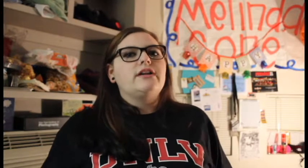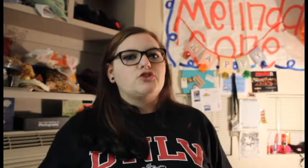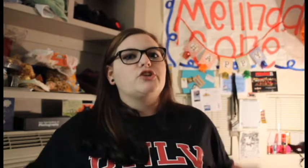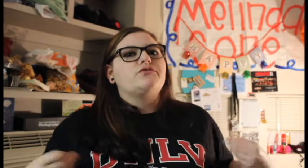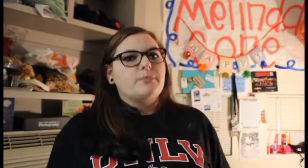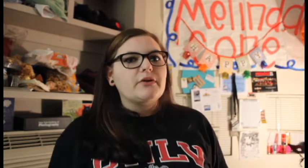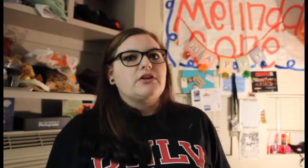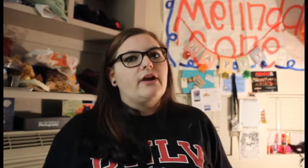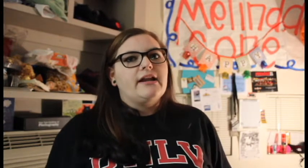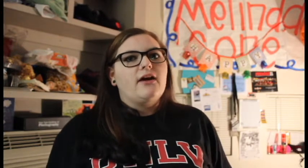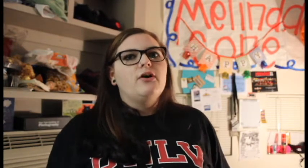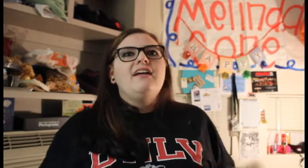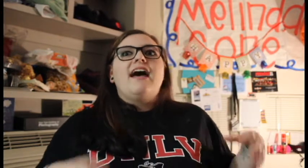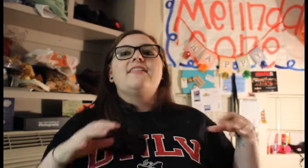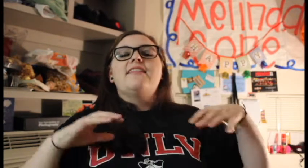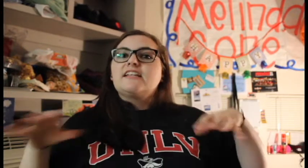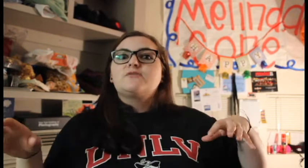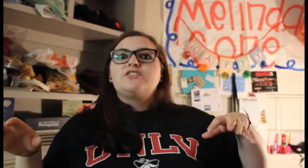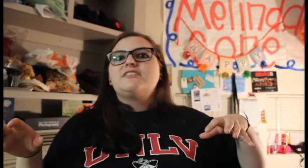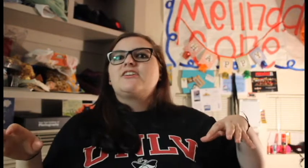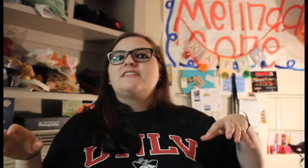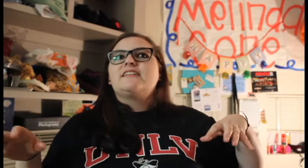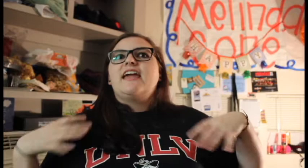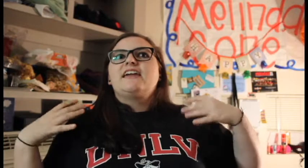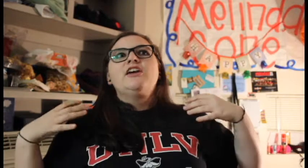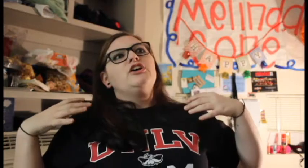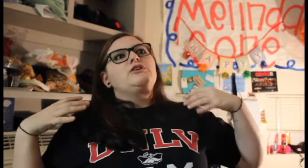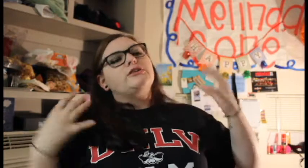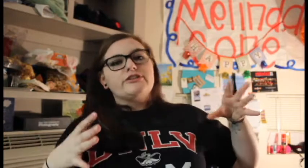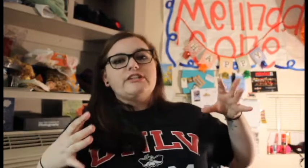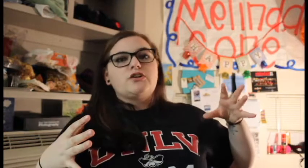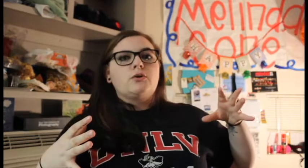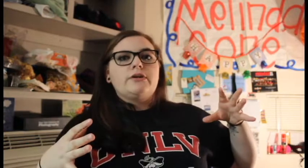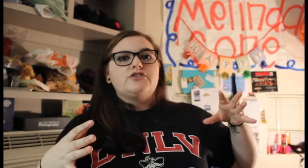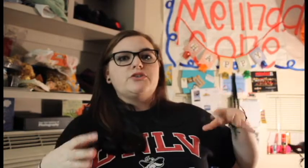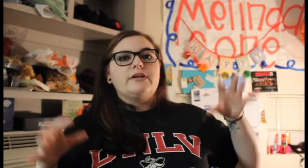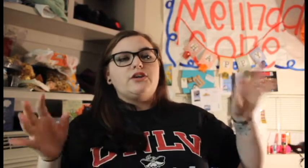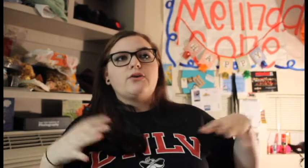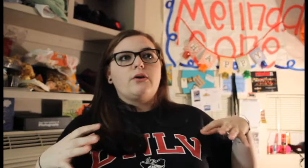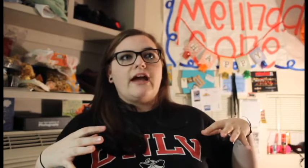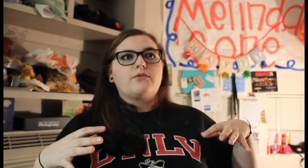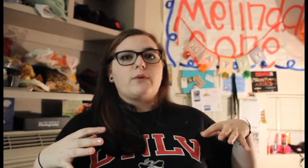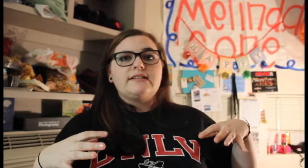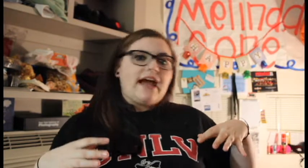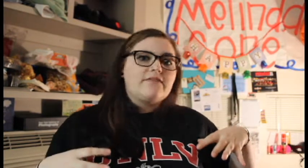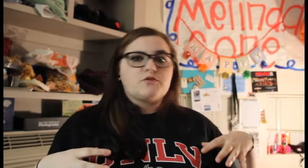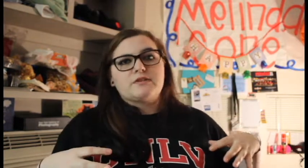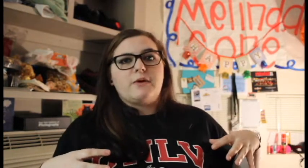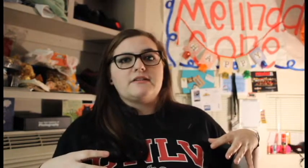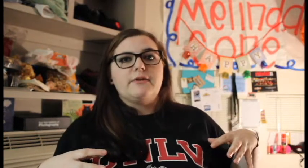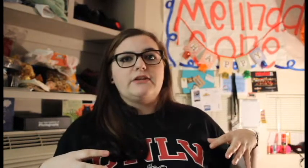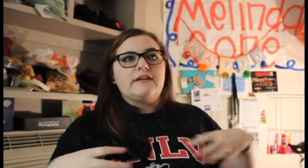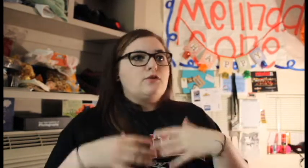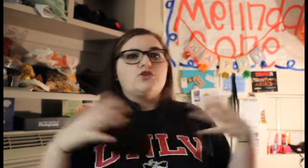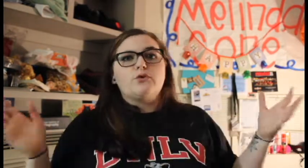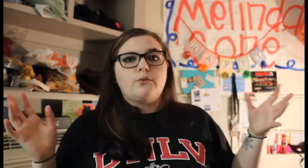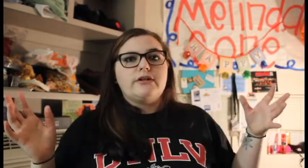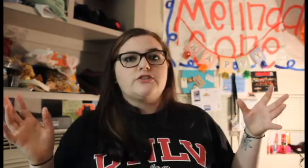in charge of the building right now. And then that's when she started saying you clearly don't know what you're doing. You don't have the right to have this responsibility if you don't know what you're